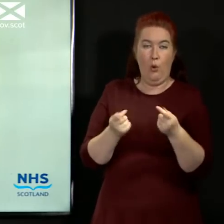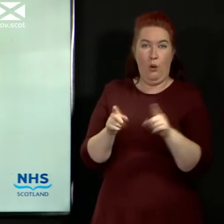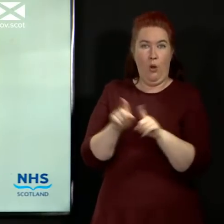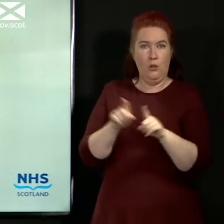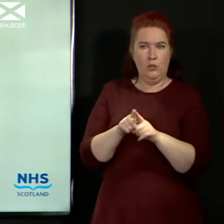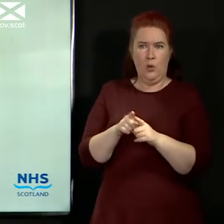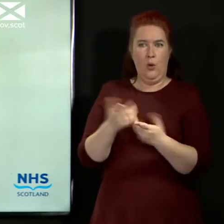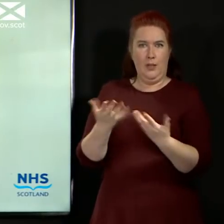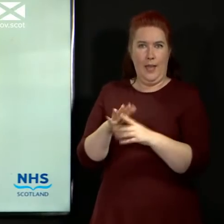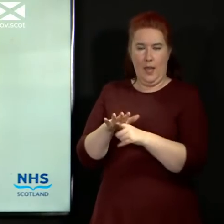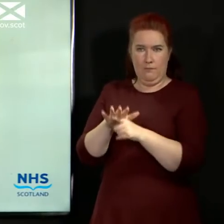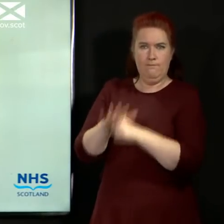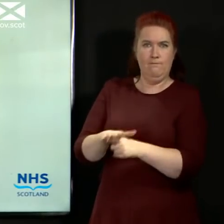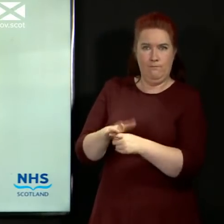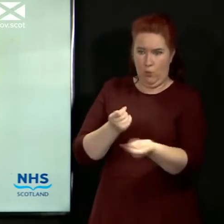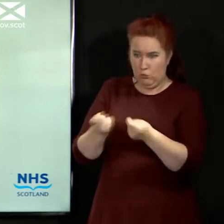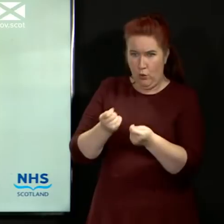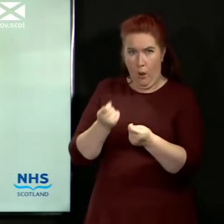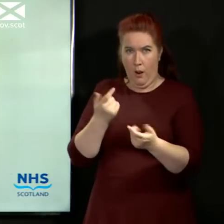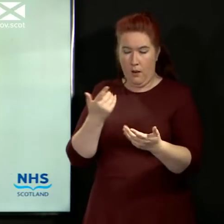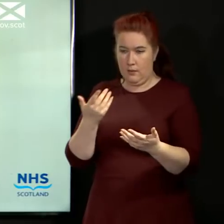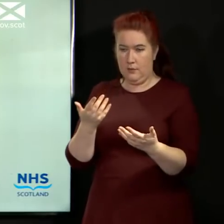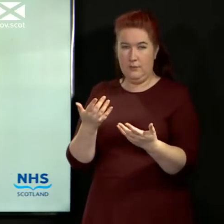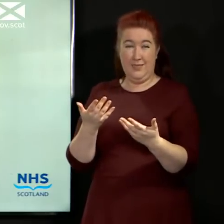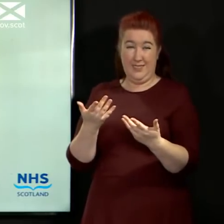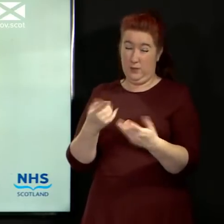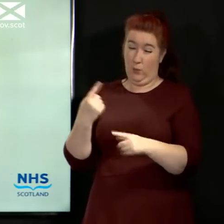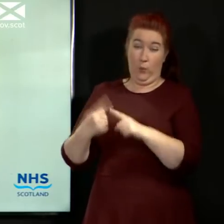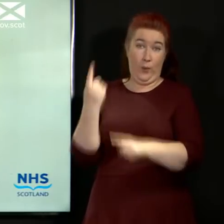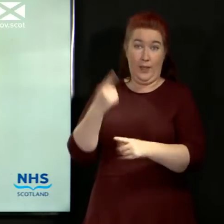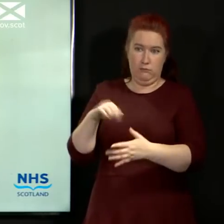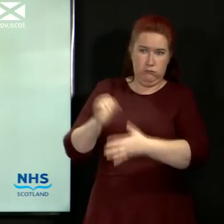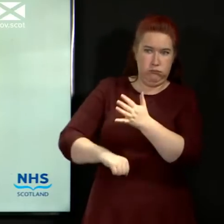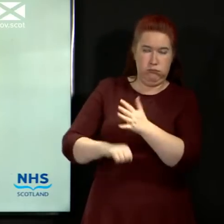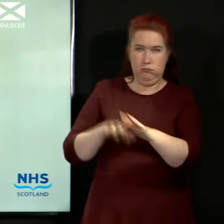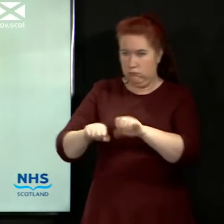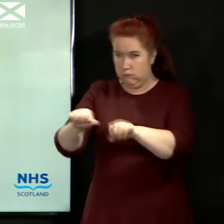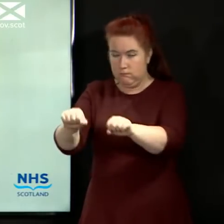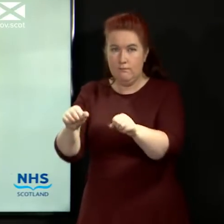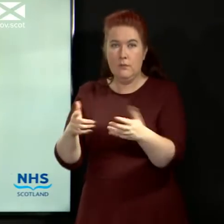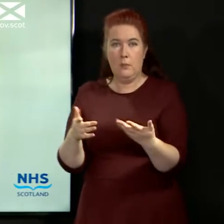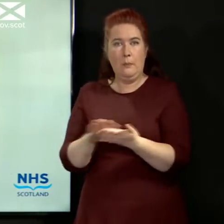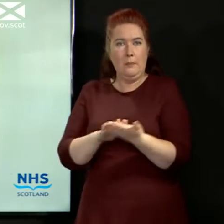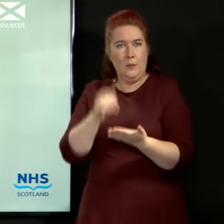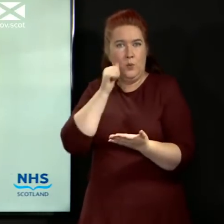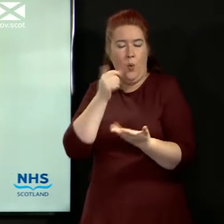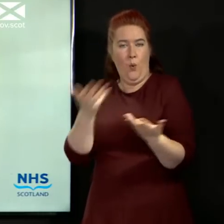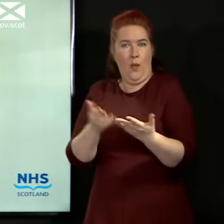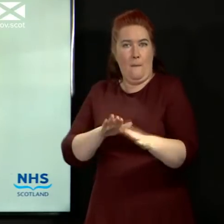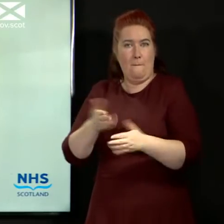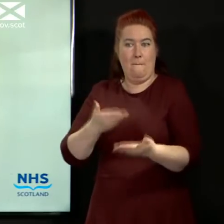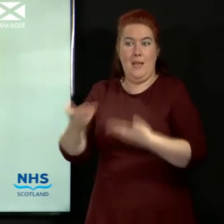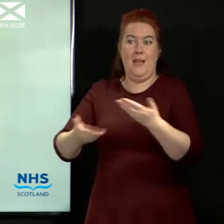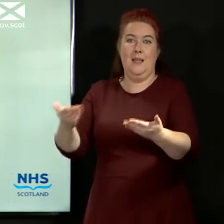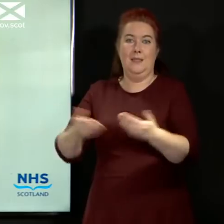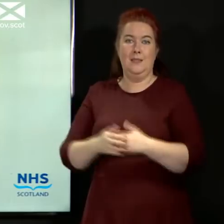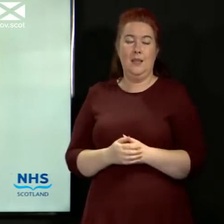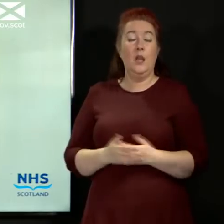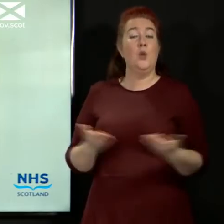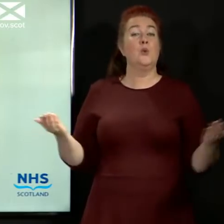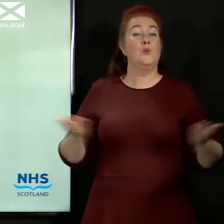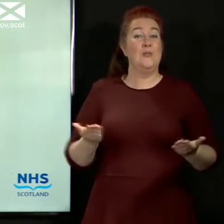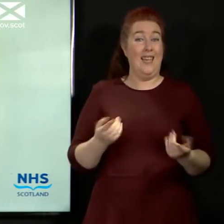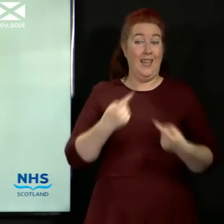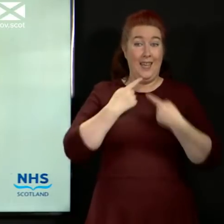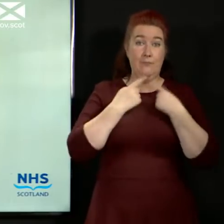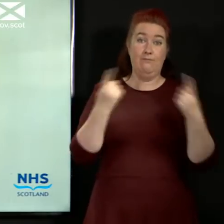really stamp down on it as quickly and as hard as possible at this stage. The announcements we've made today are